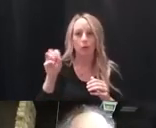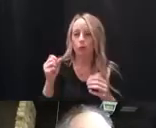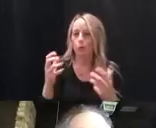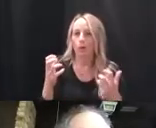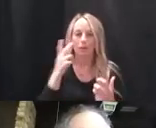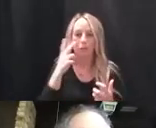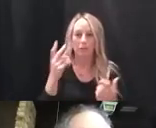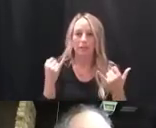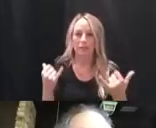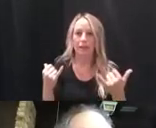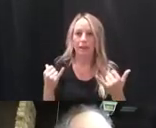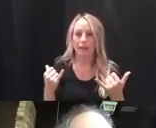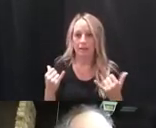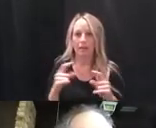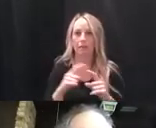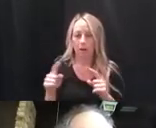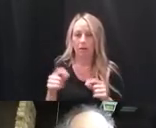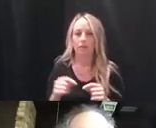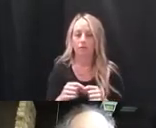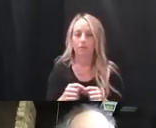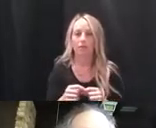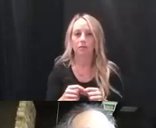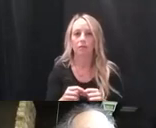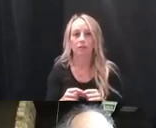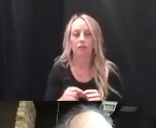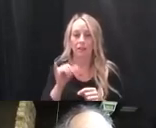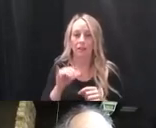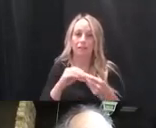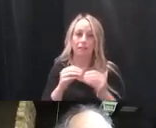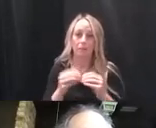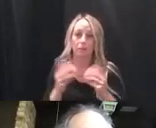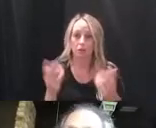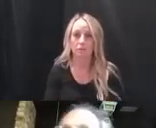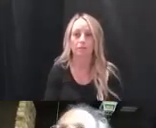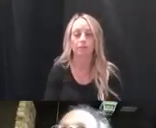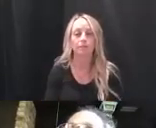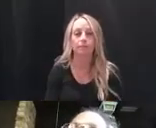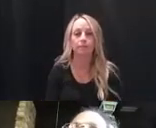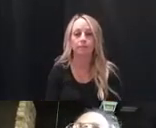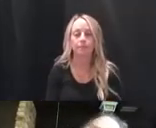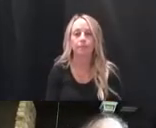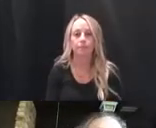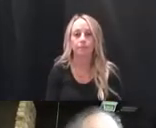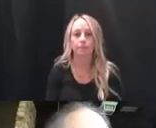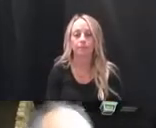but those are the numbers. I've been asked about the age distribution of